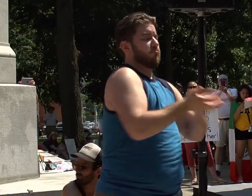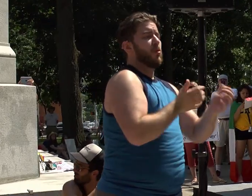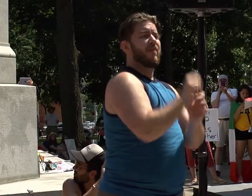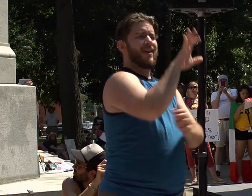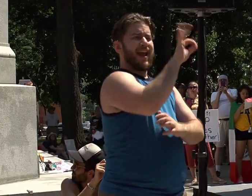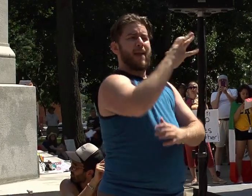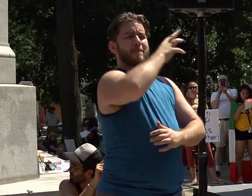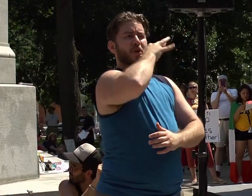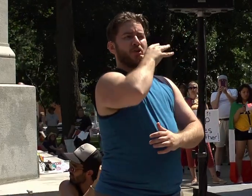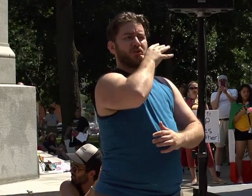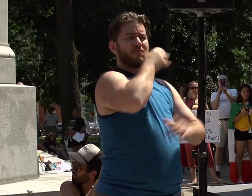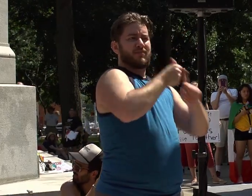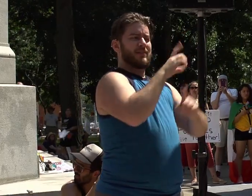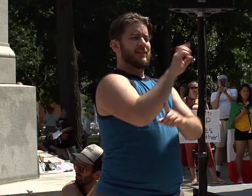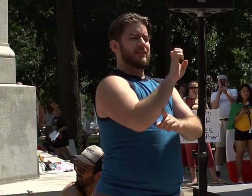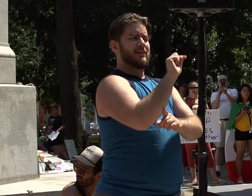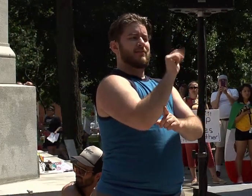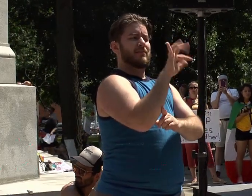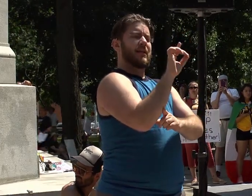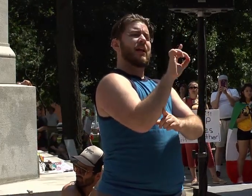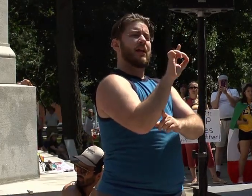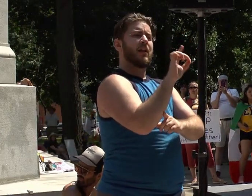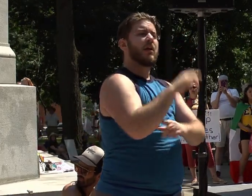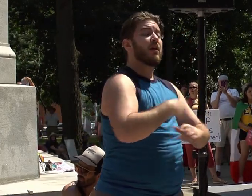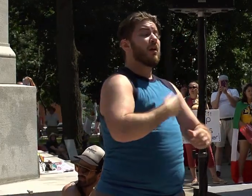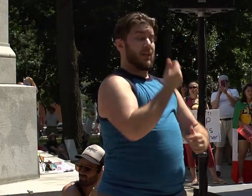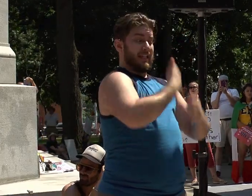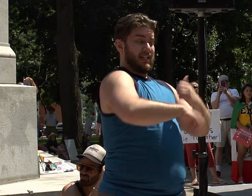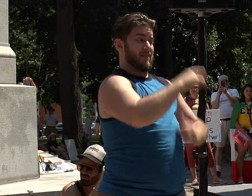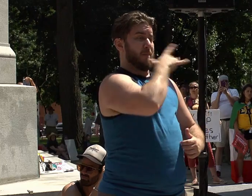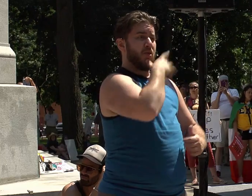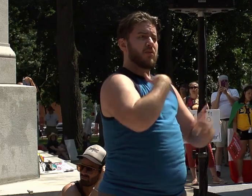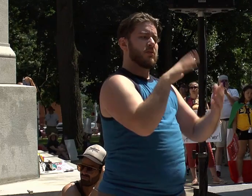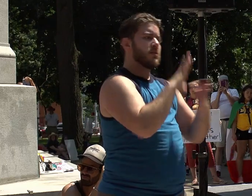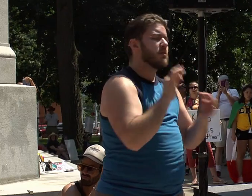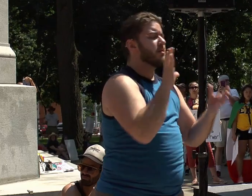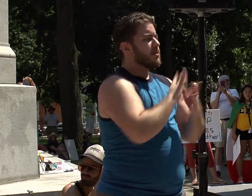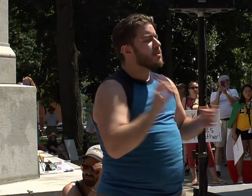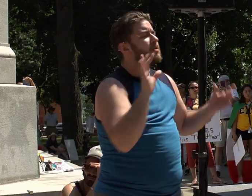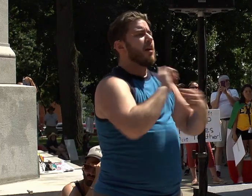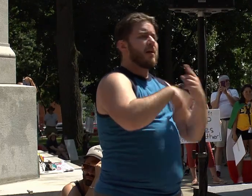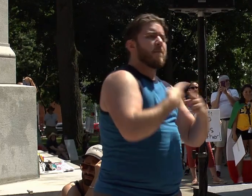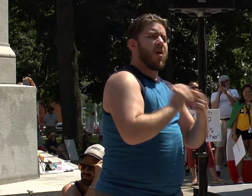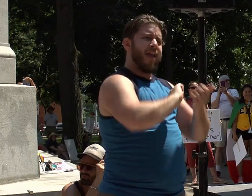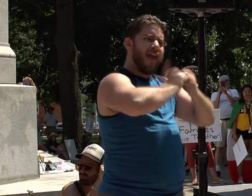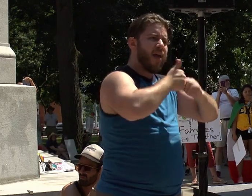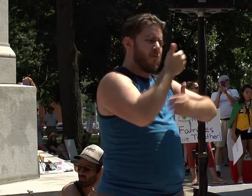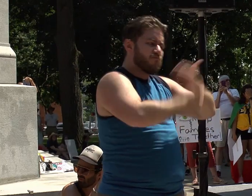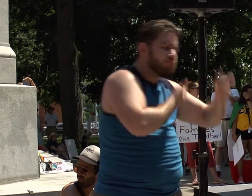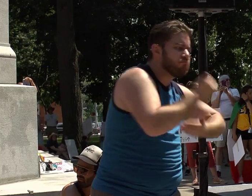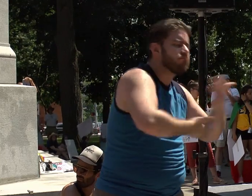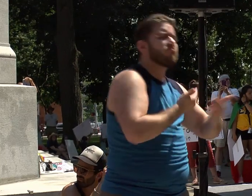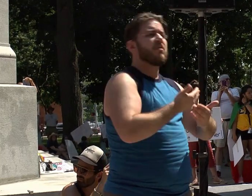Each mother told a story about crossing the border, about being taken to a processing center, and they told the point